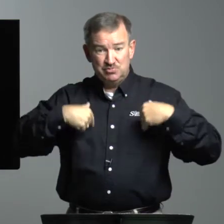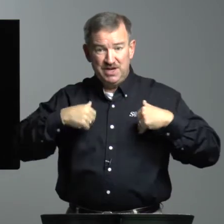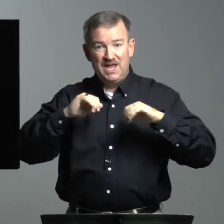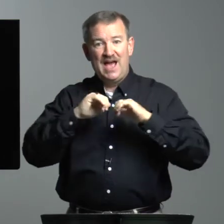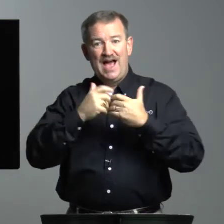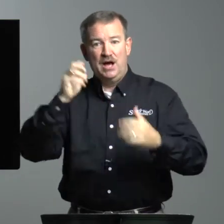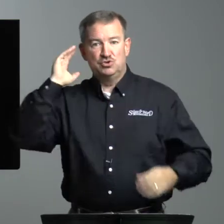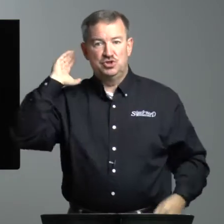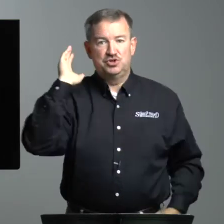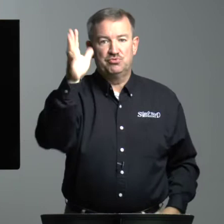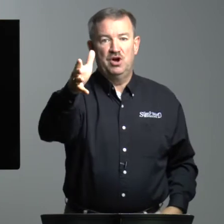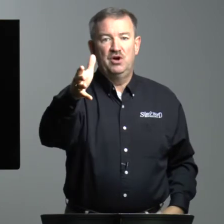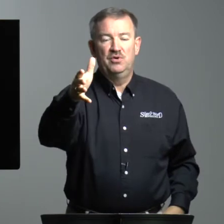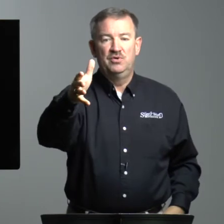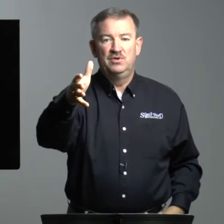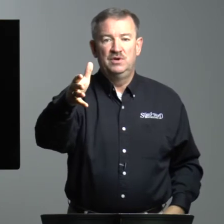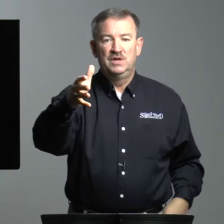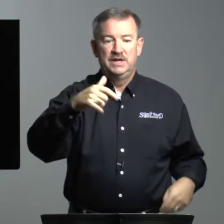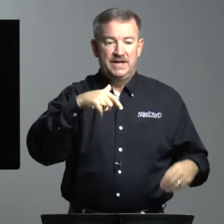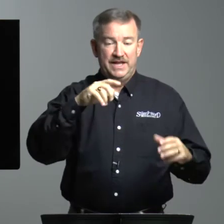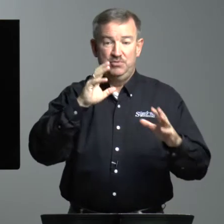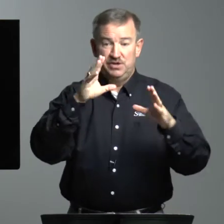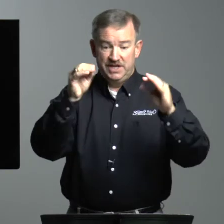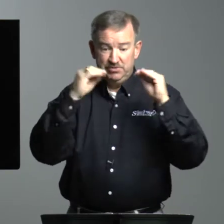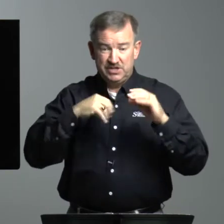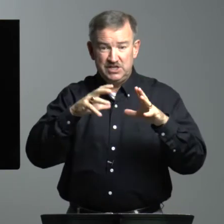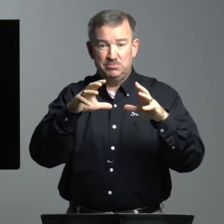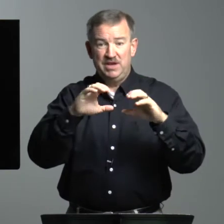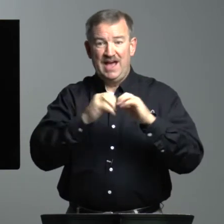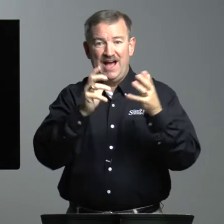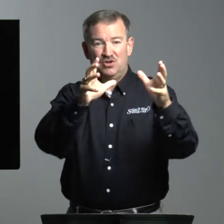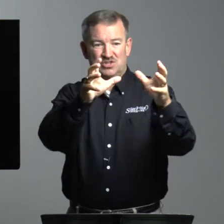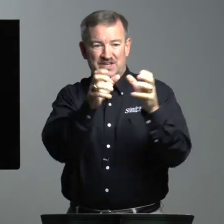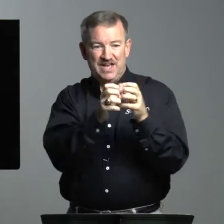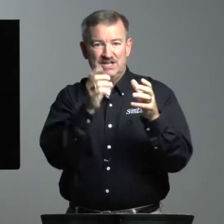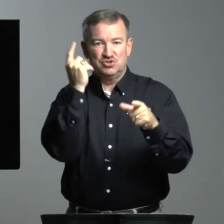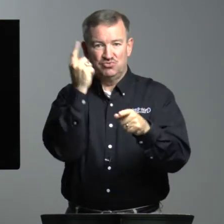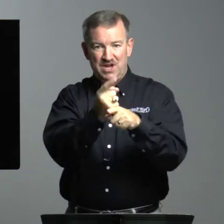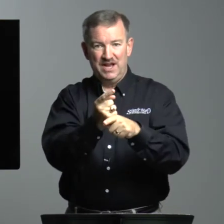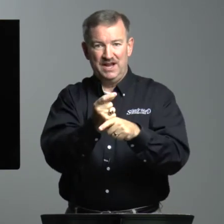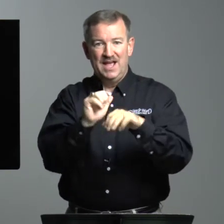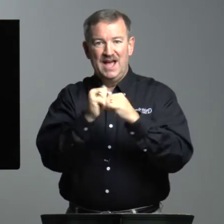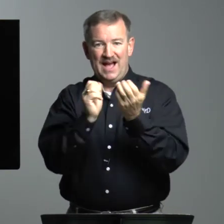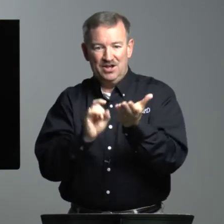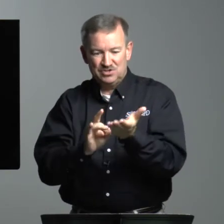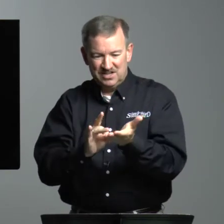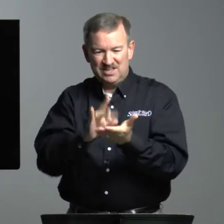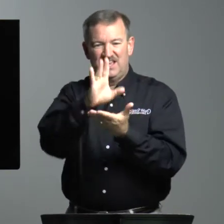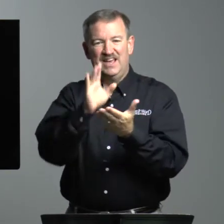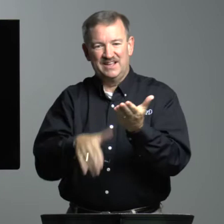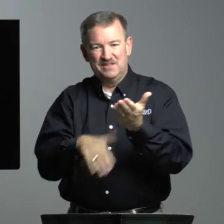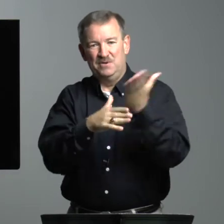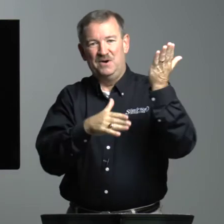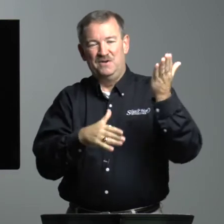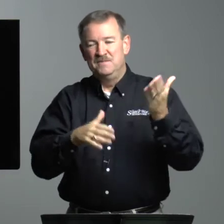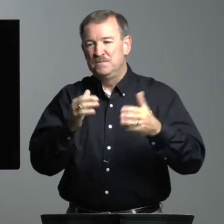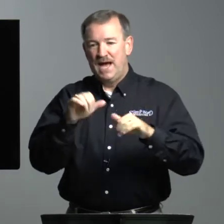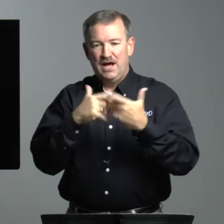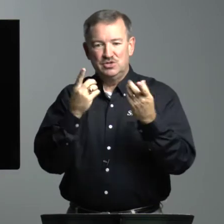me how to throw. He would teach me how to catch right, how to kick the ball, how to